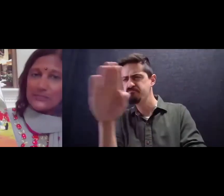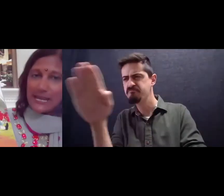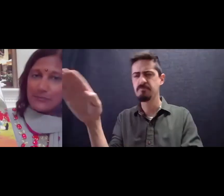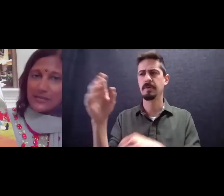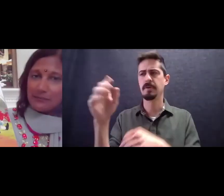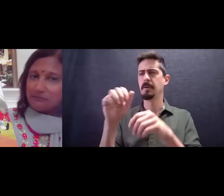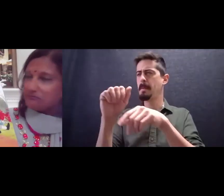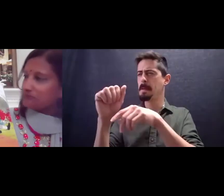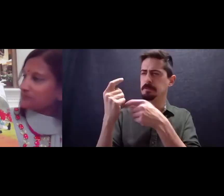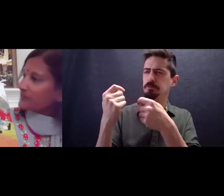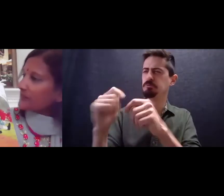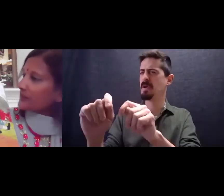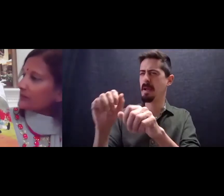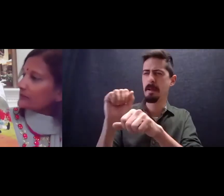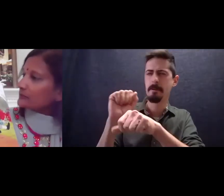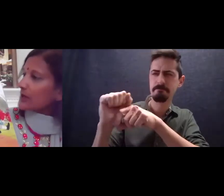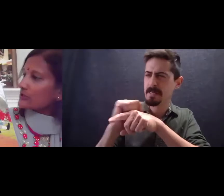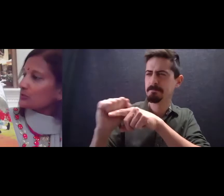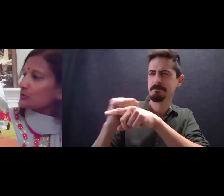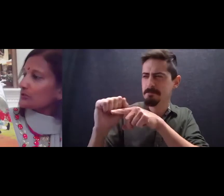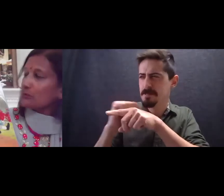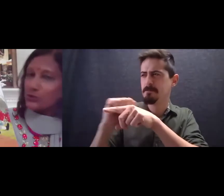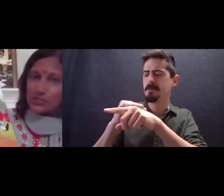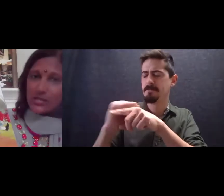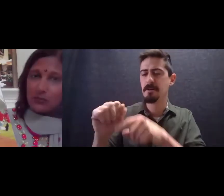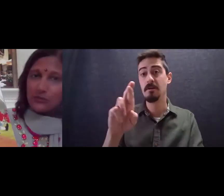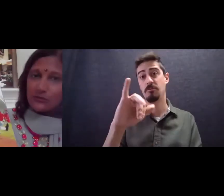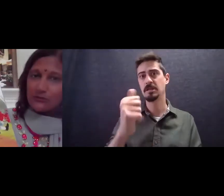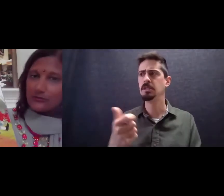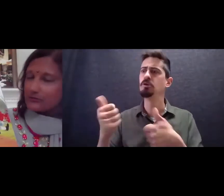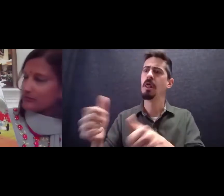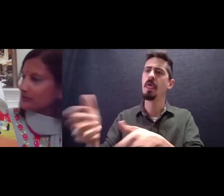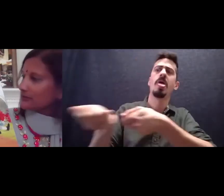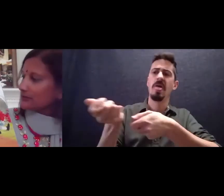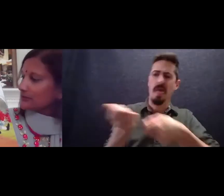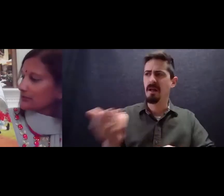Bapu's nap time Raja pulled and pushed Kamel